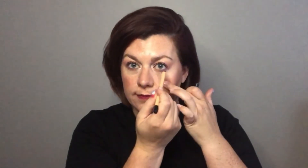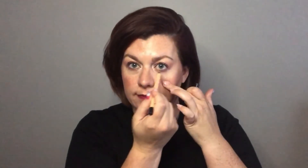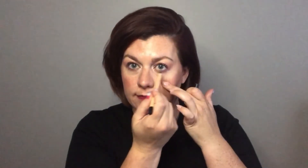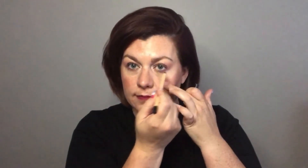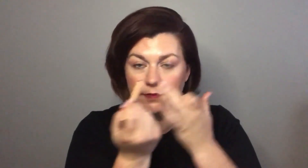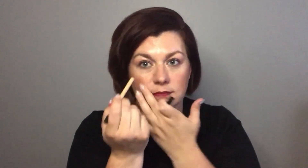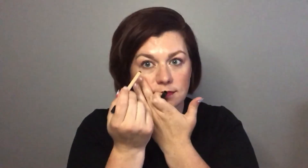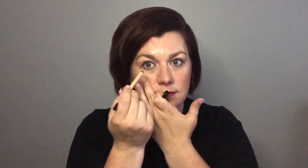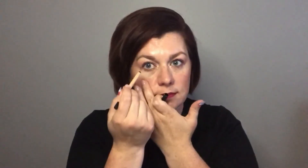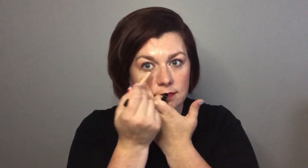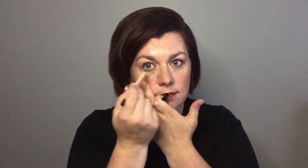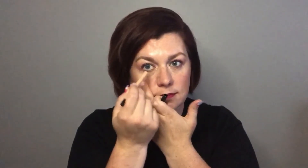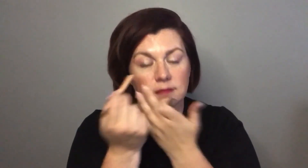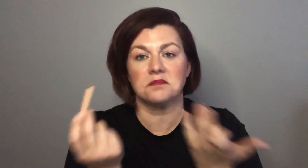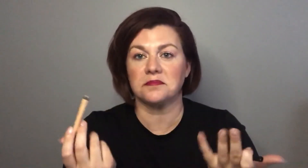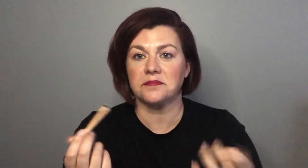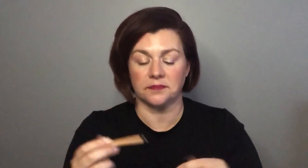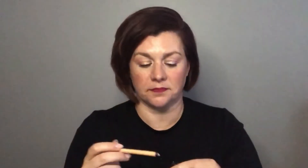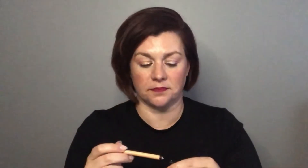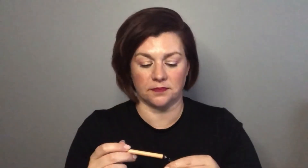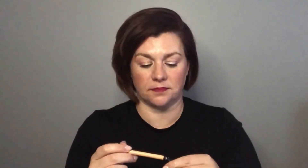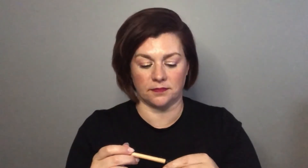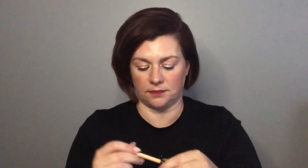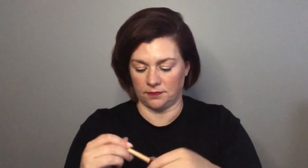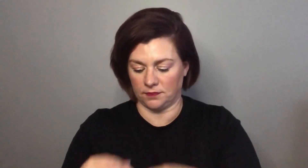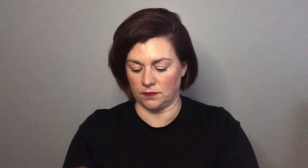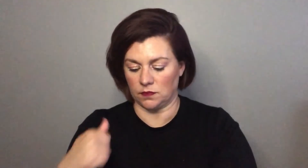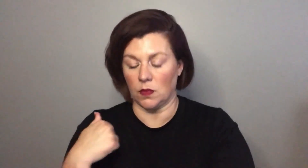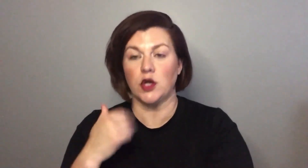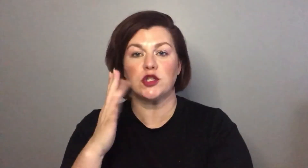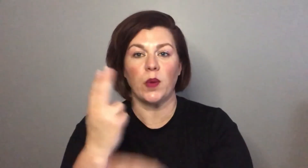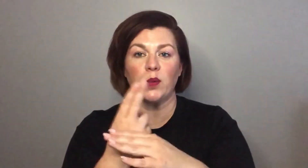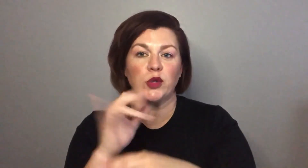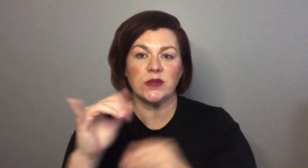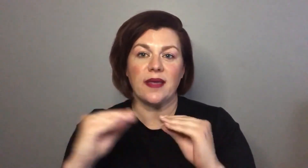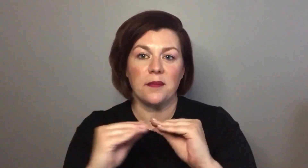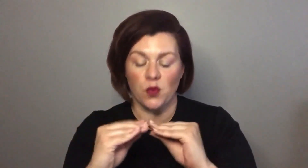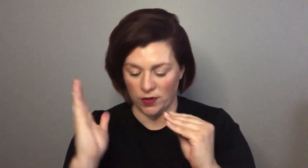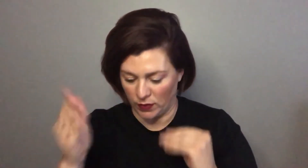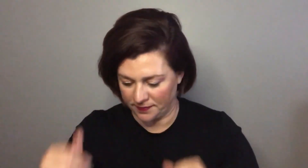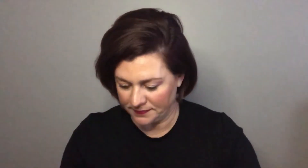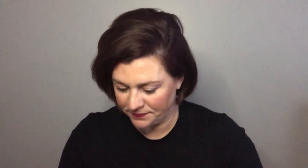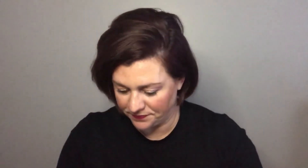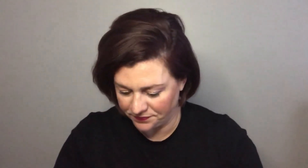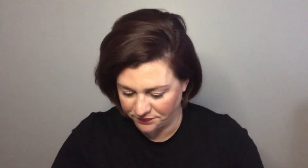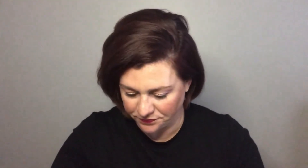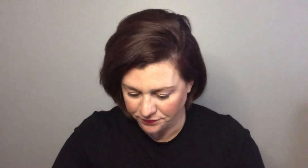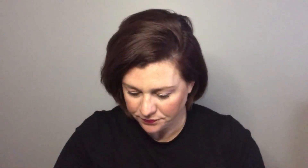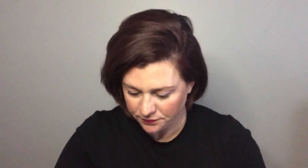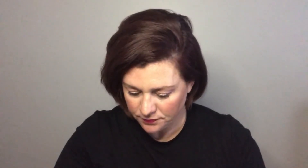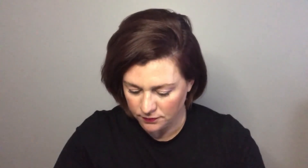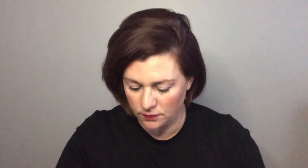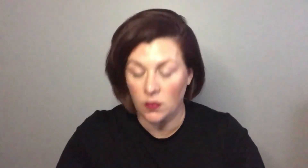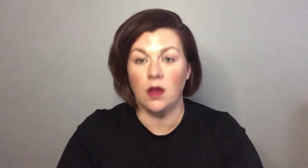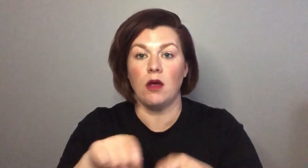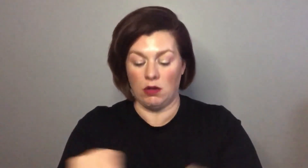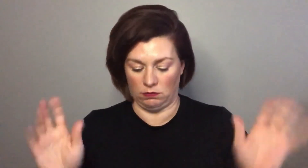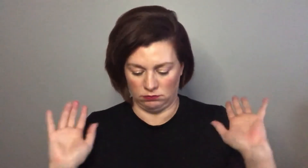I love to use this for the water line so I'm going to use that one more and